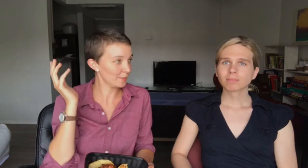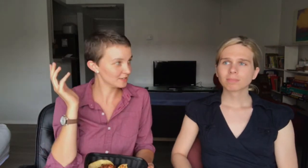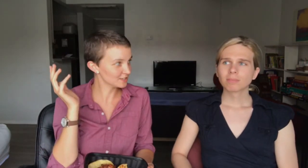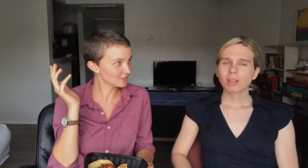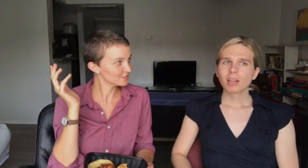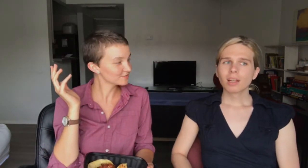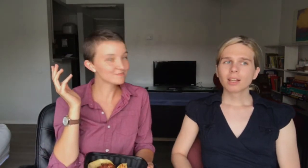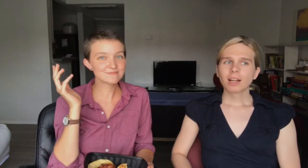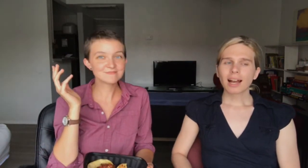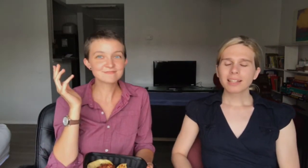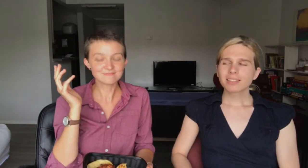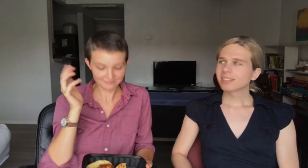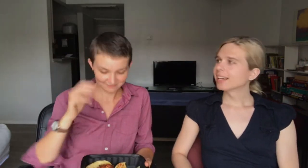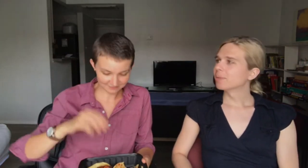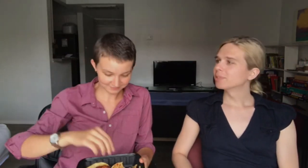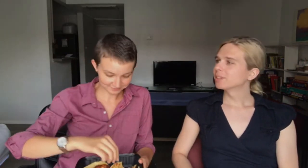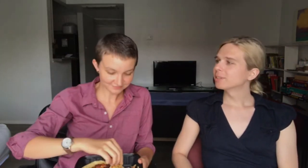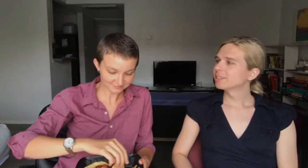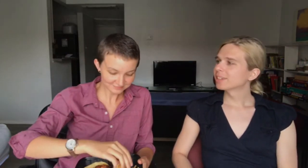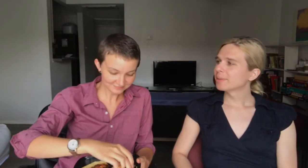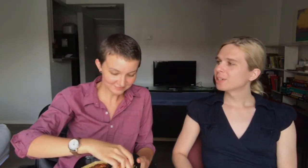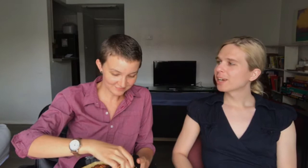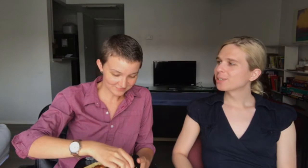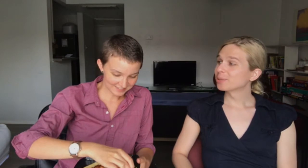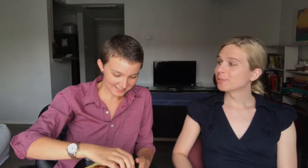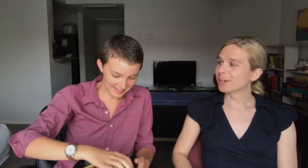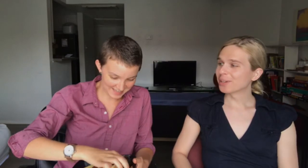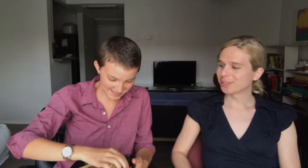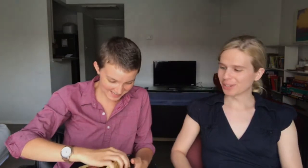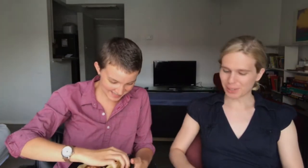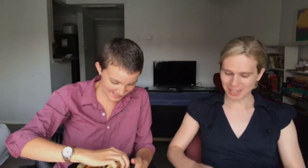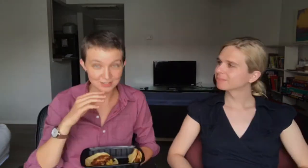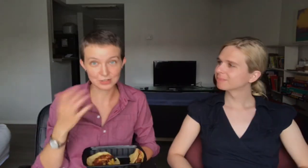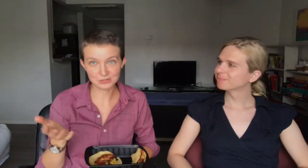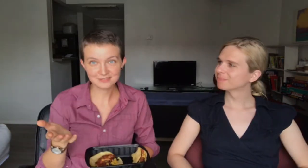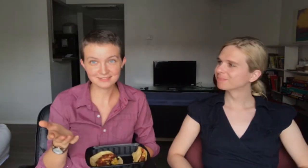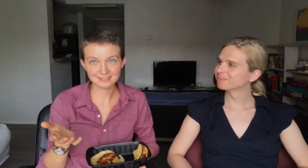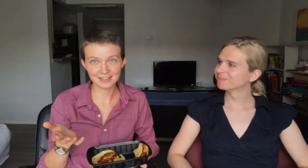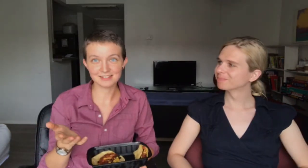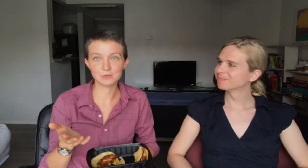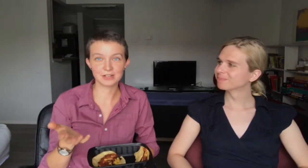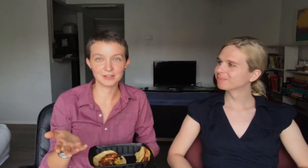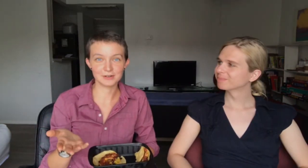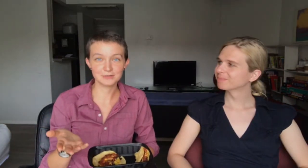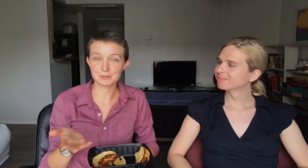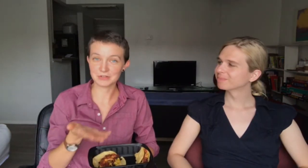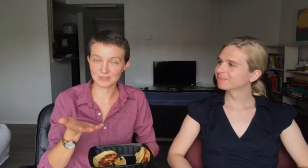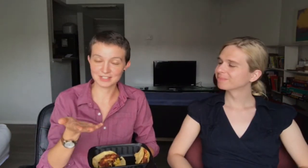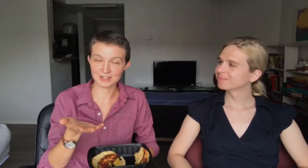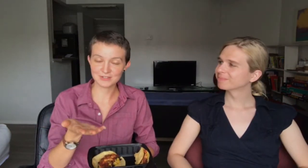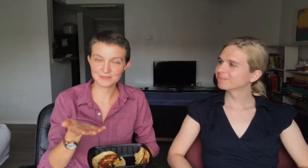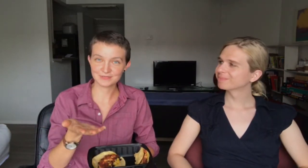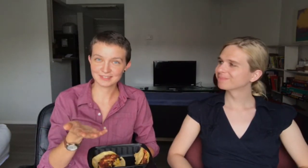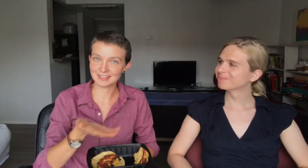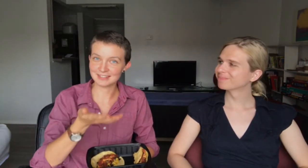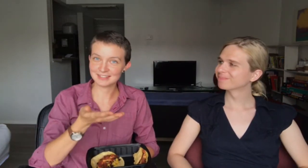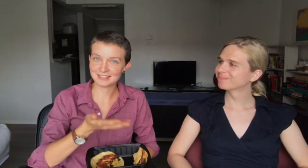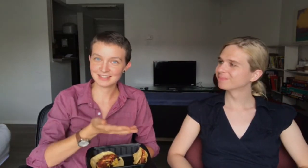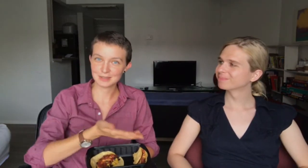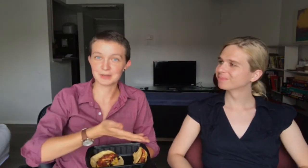happened in June. I still am, so this is going to be educational for me also. June, as we all know, or most of us know, is the